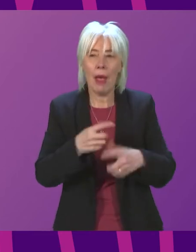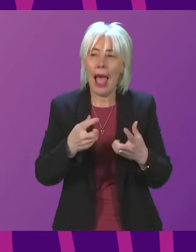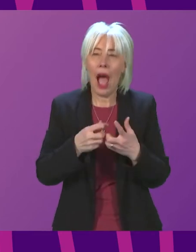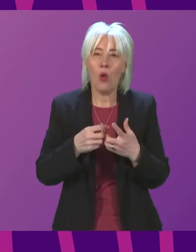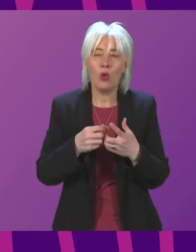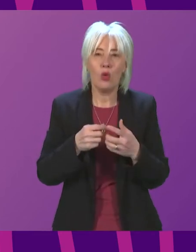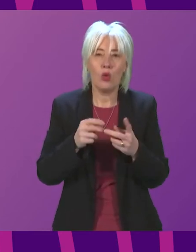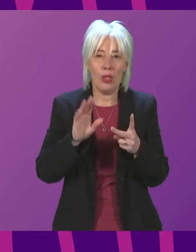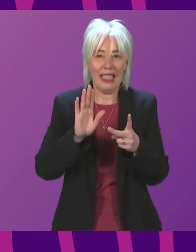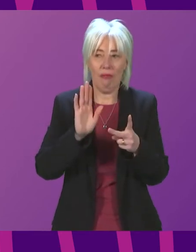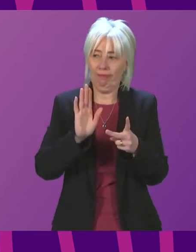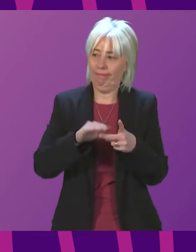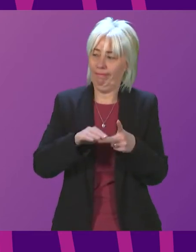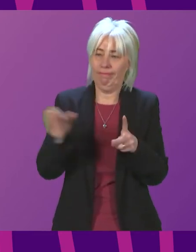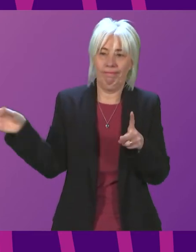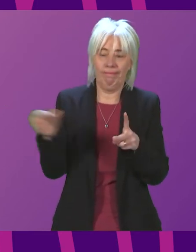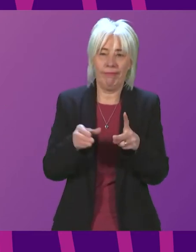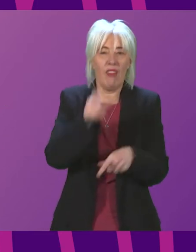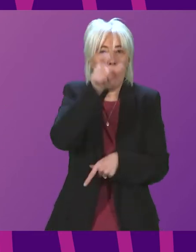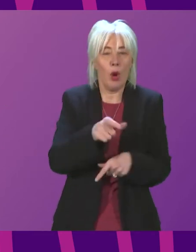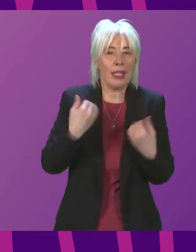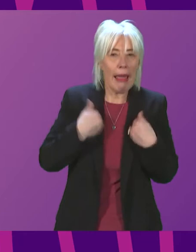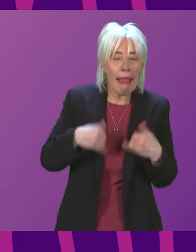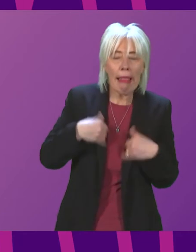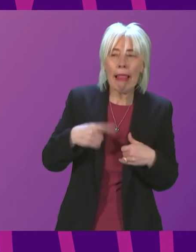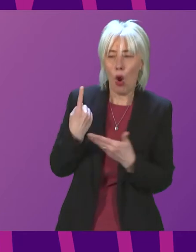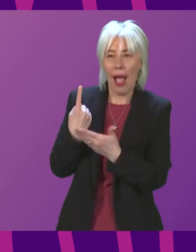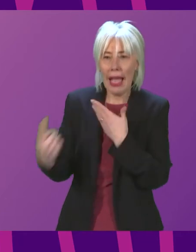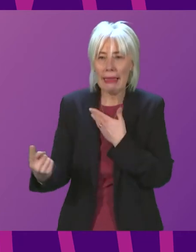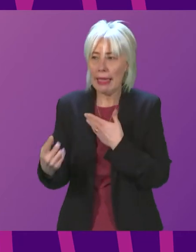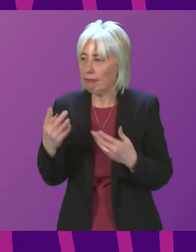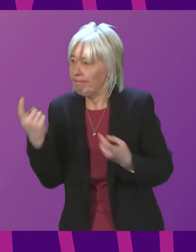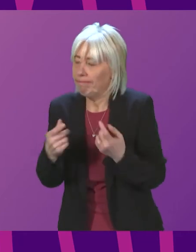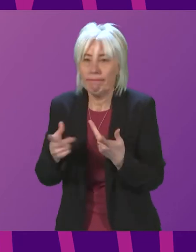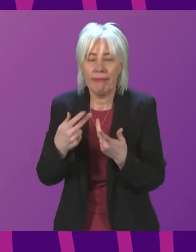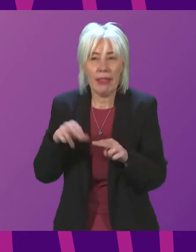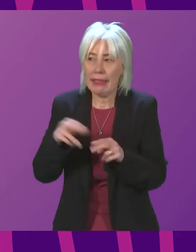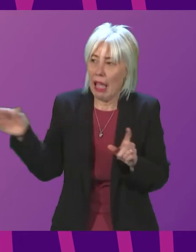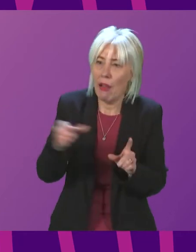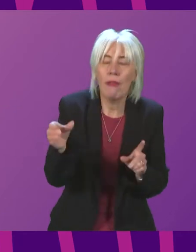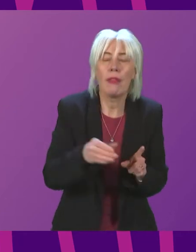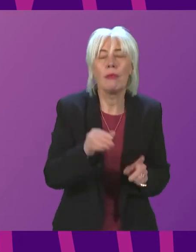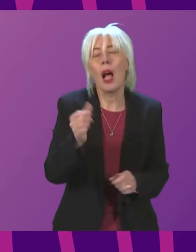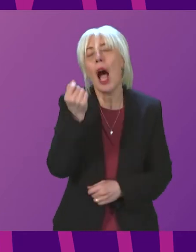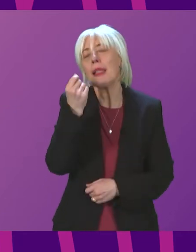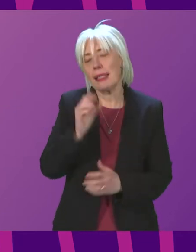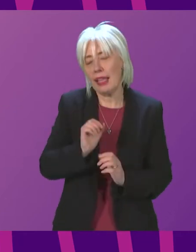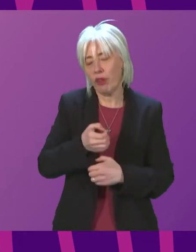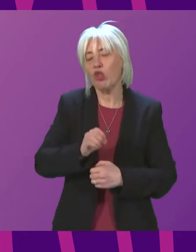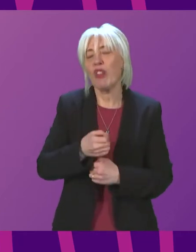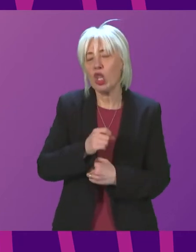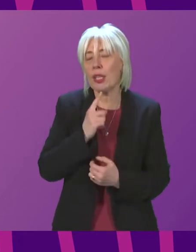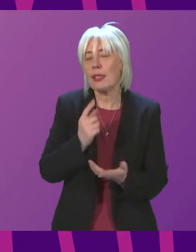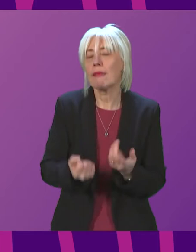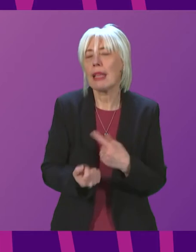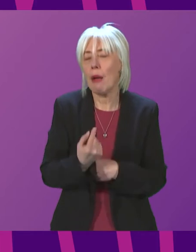relief crews should an existing crew become ill or need to self-isolate. I recognise some of the frustrations Mr Gibson spoke to this has brought but